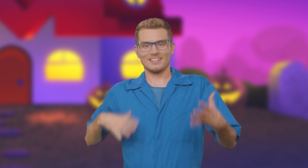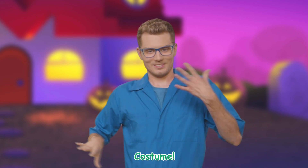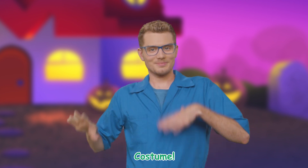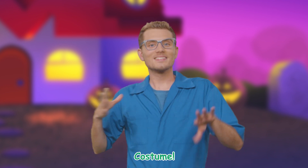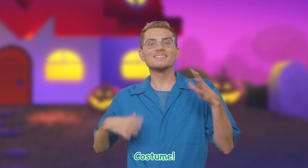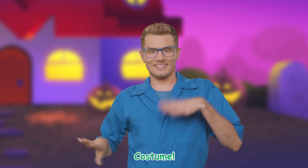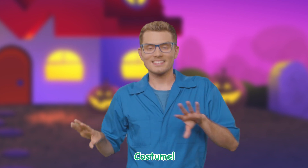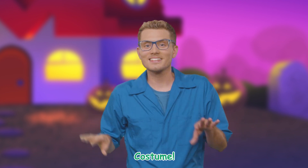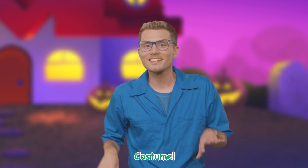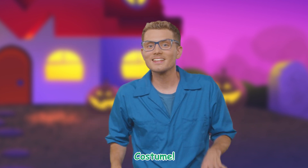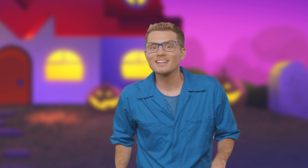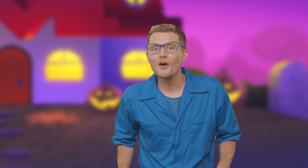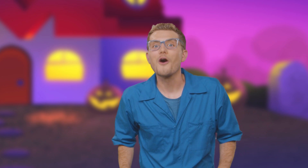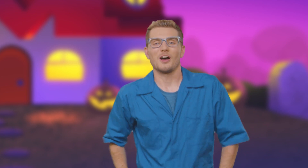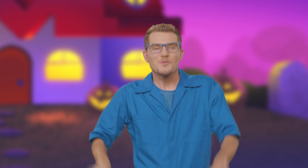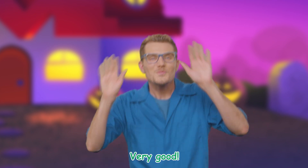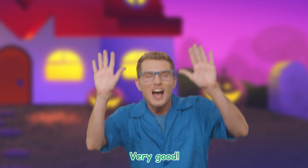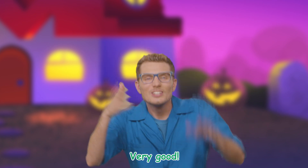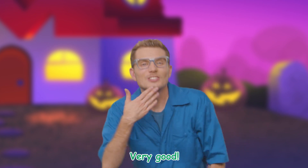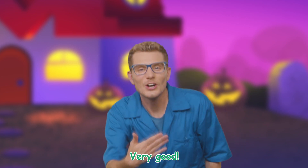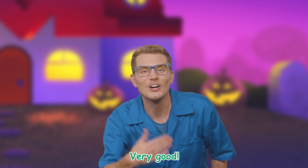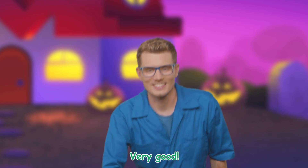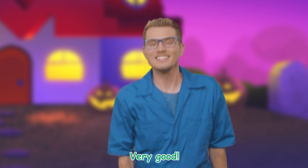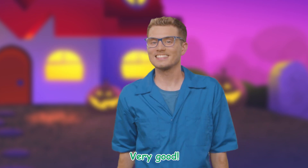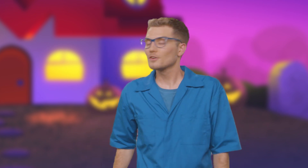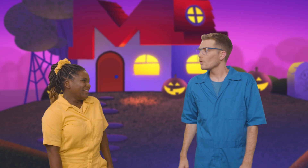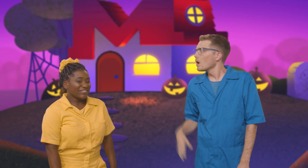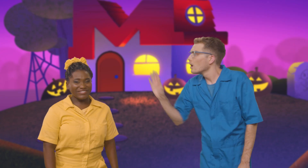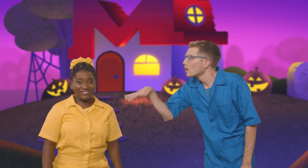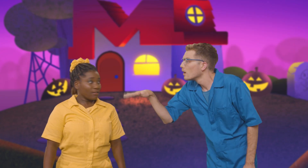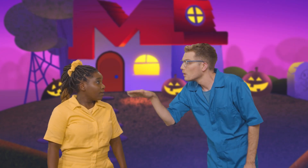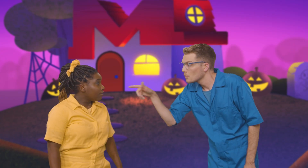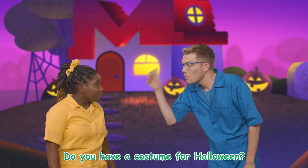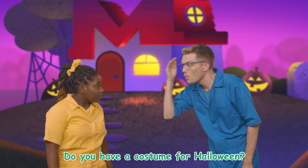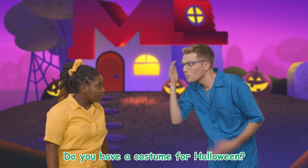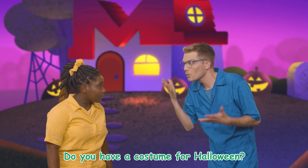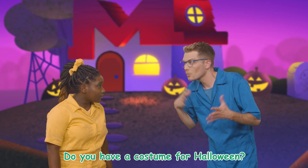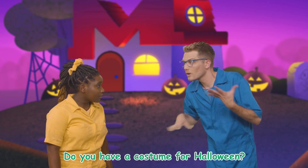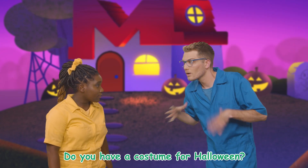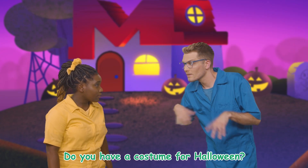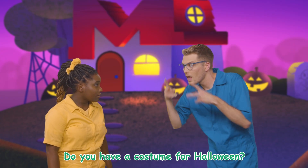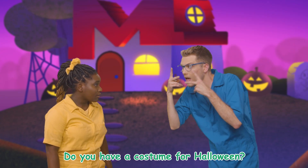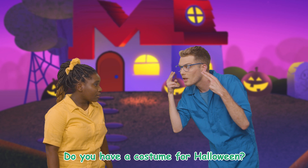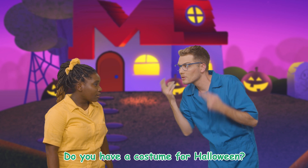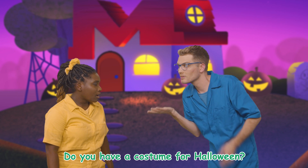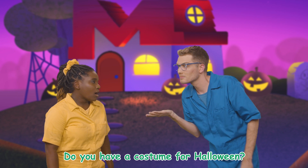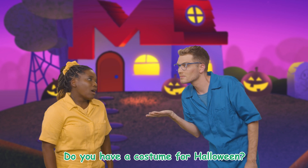Costume! Very good! Sunny, do you have a costume for Halloween?